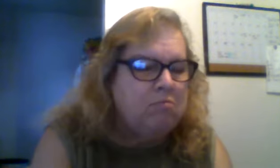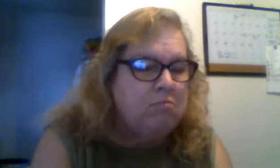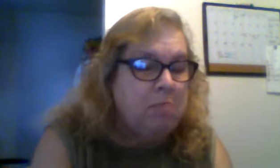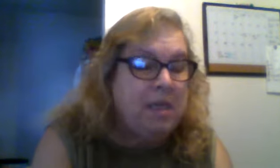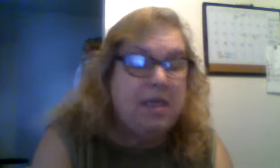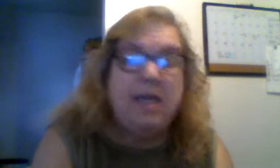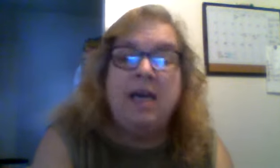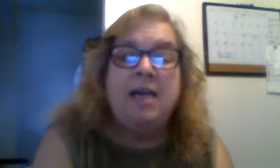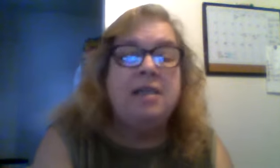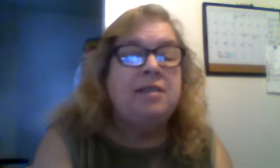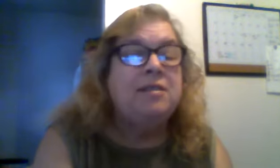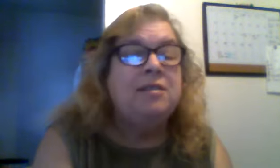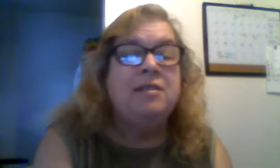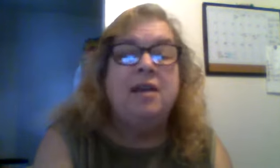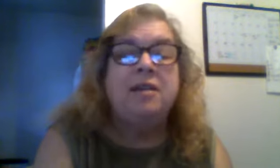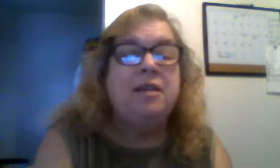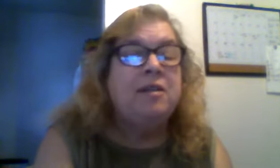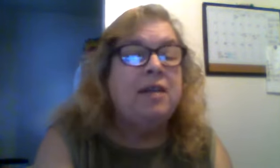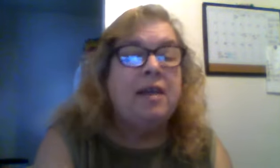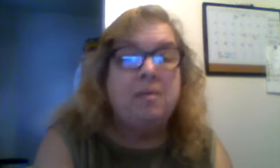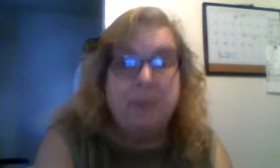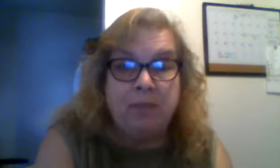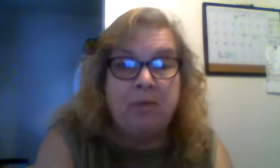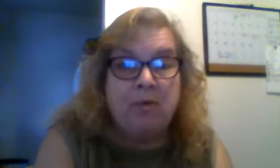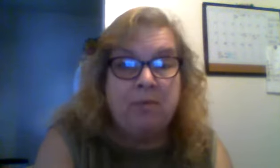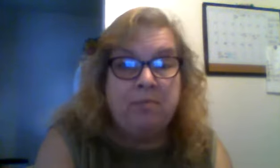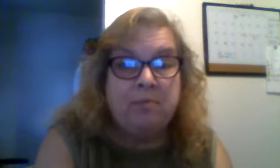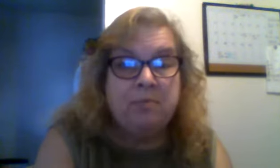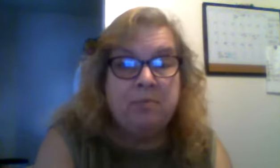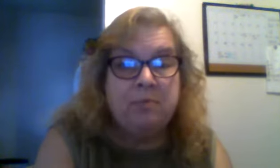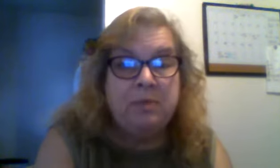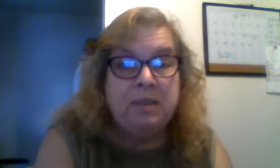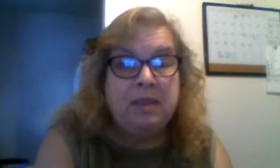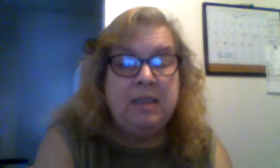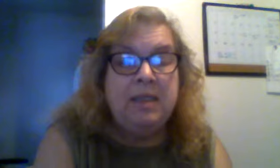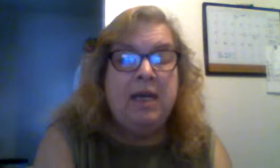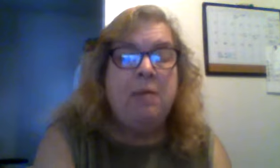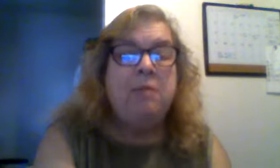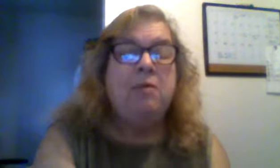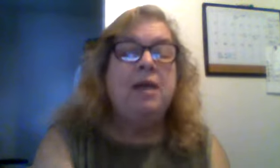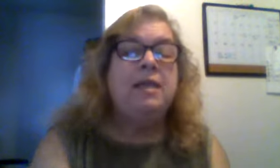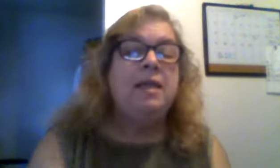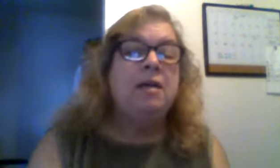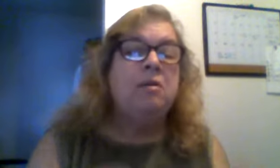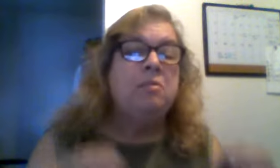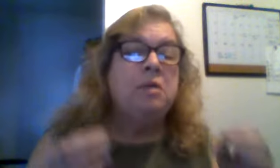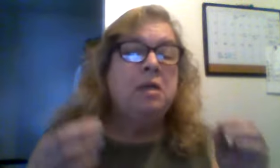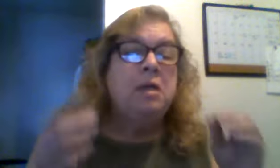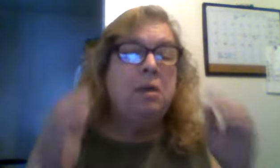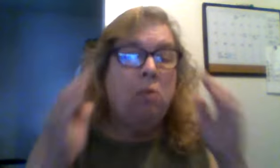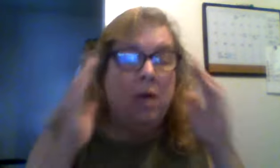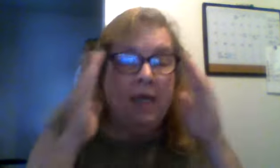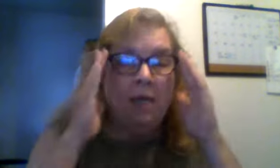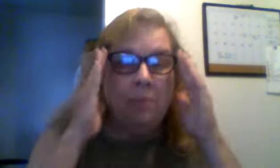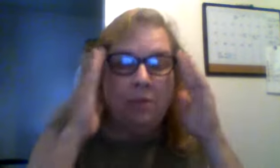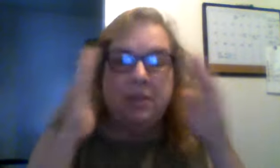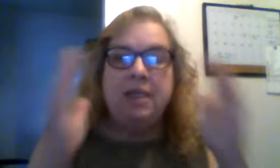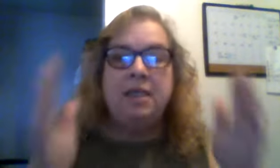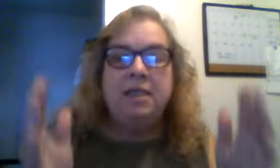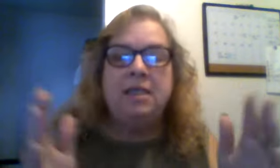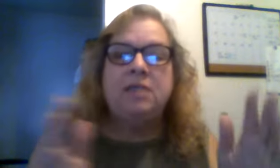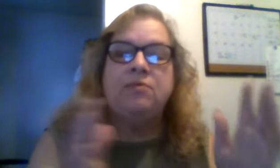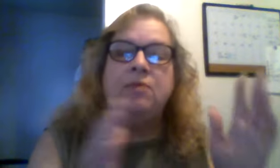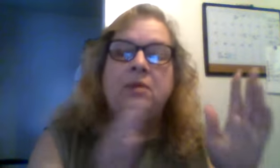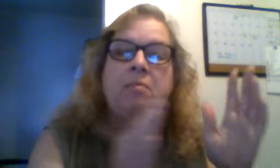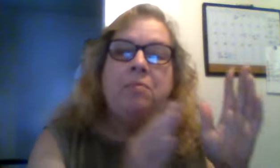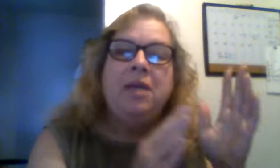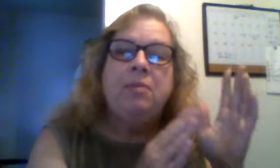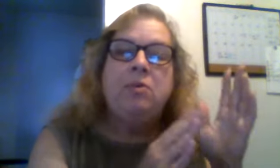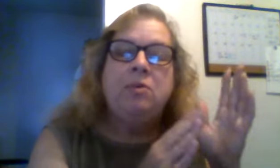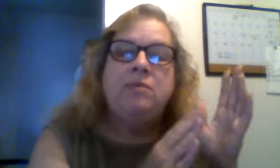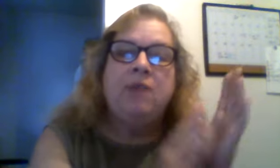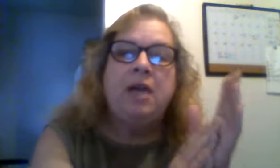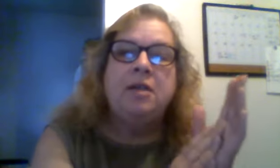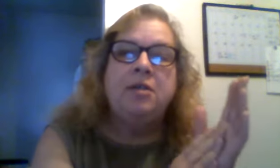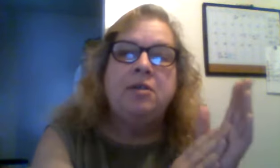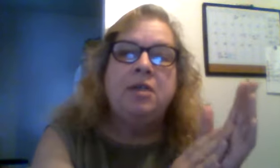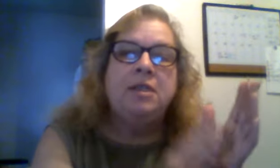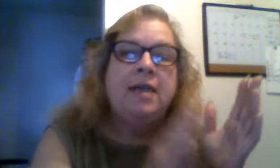mankind is just not there to help anymore i mean right now what help they're getting is from people who's volunteering their